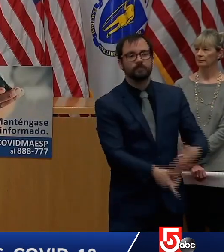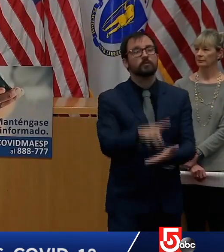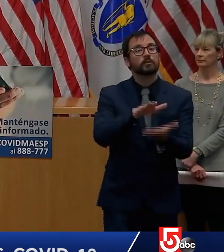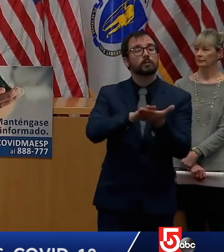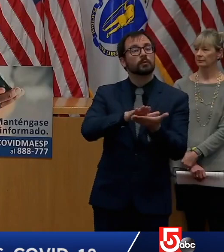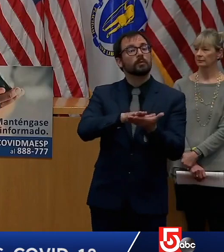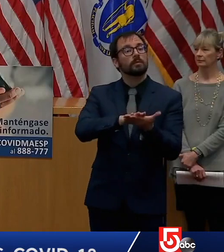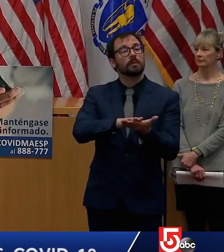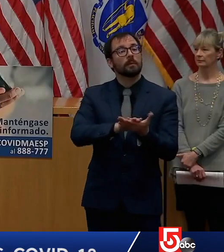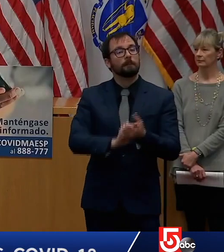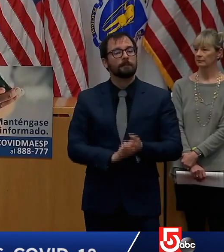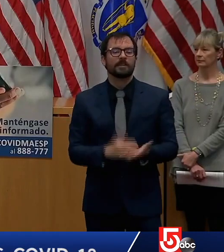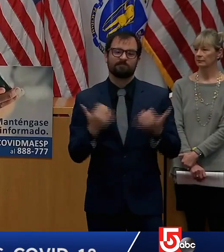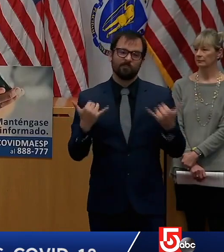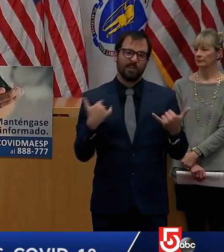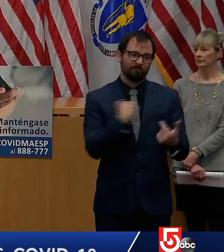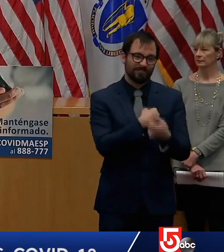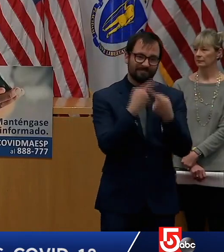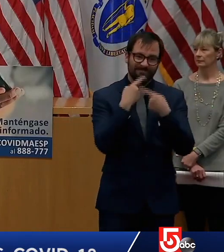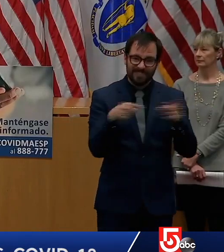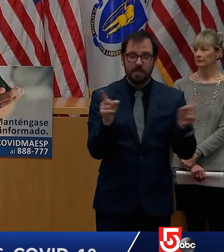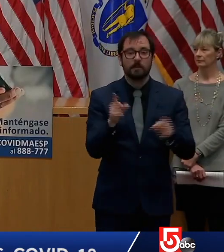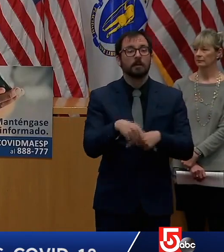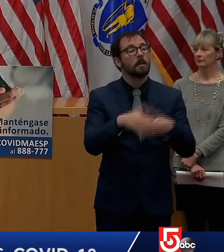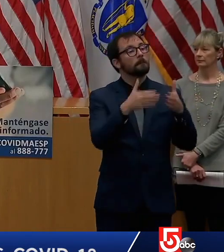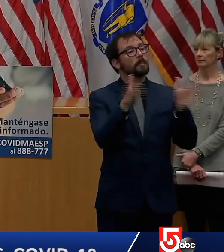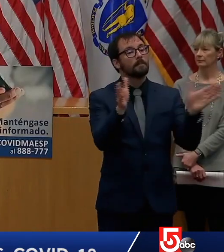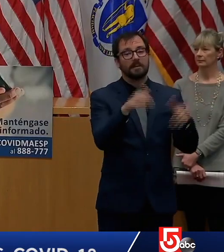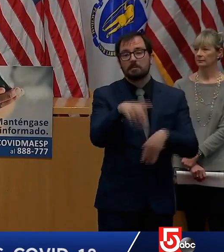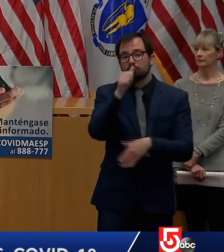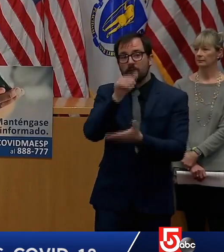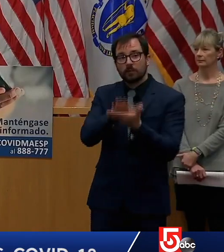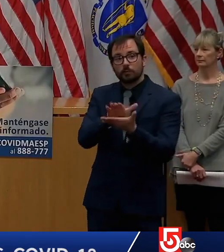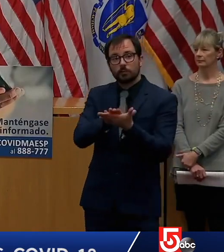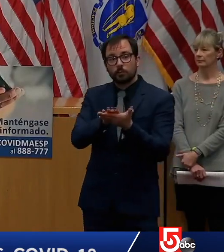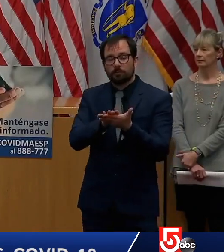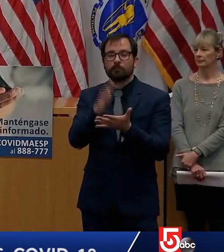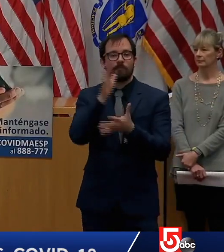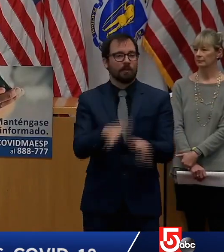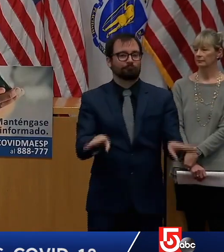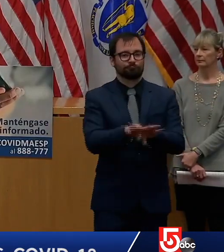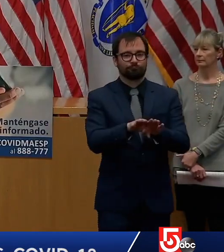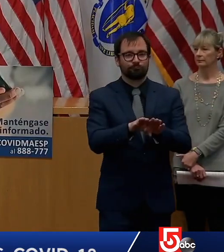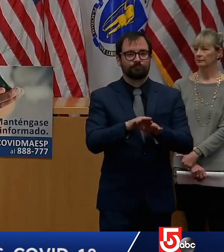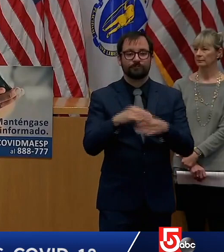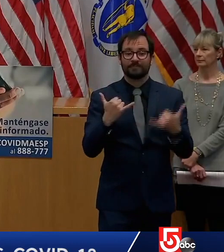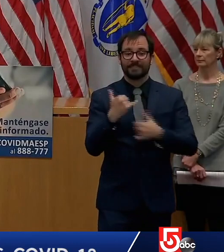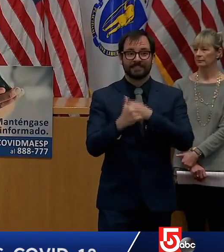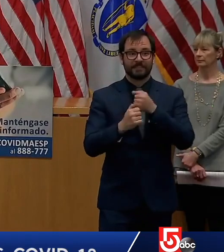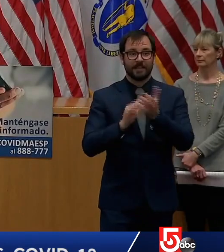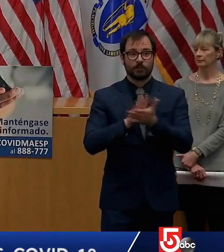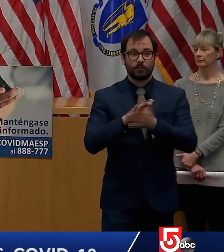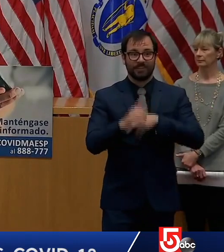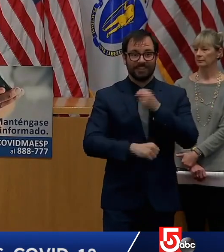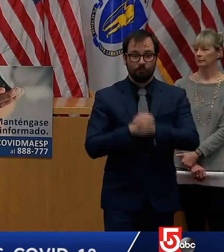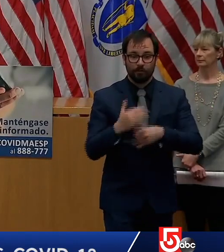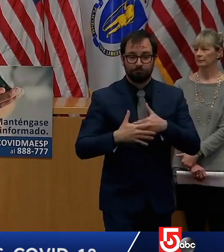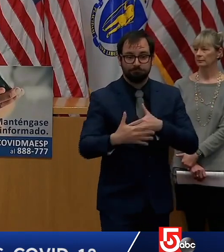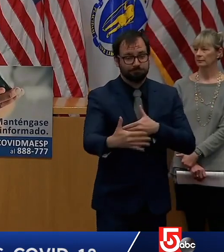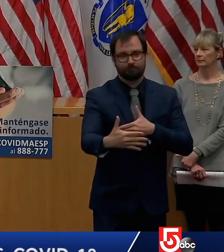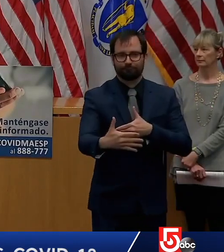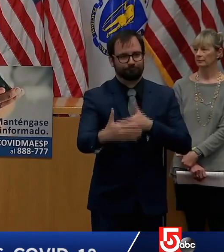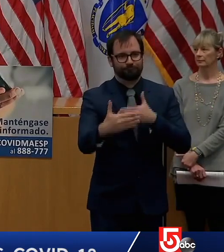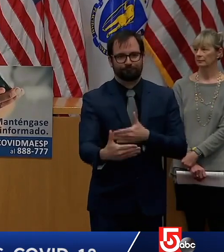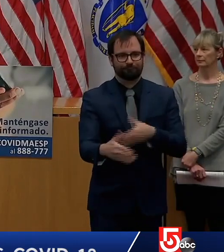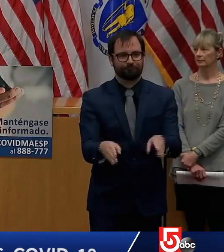private schools will remain closed through the end of the school year remote learning will continue in all districts this does not apply